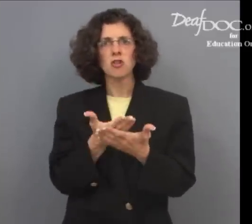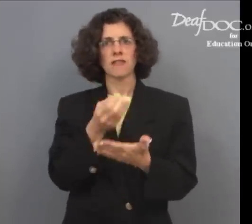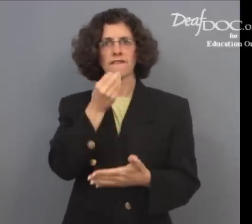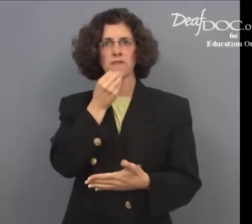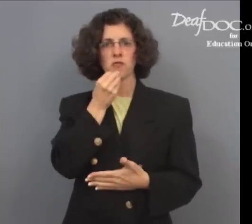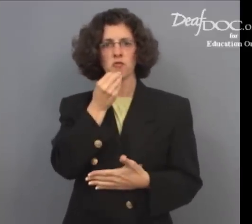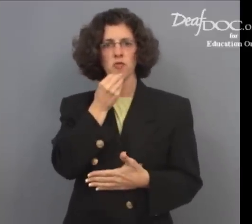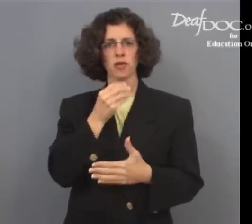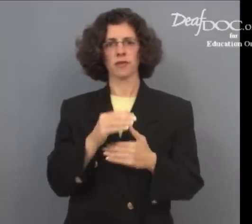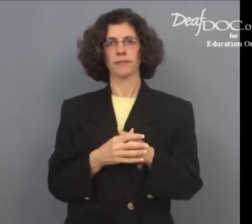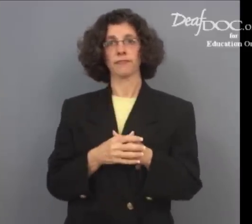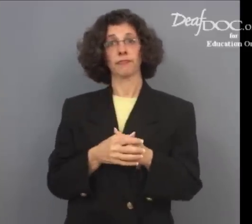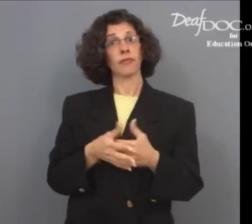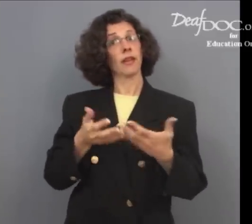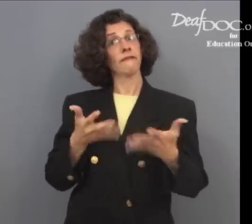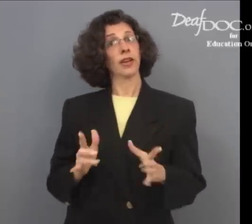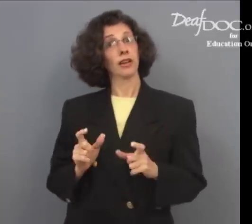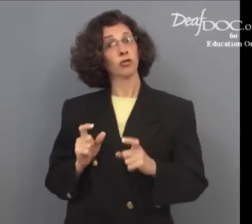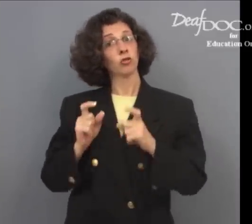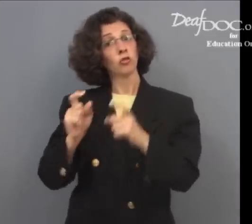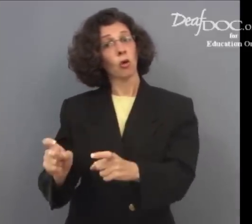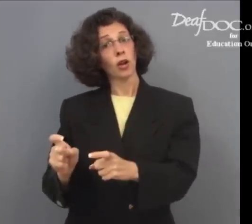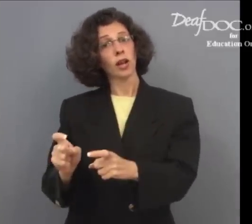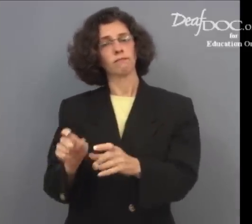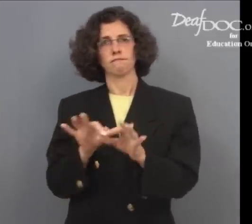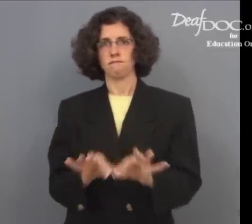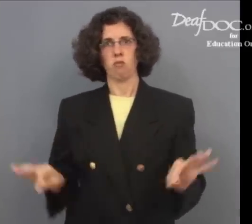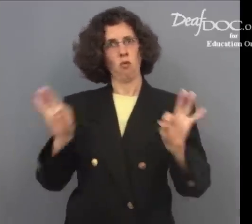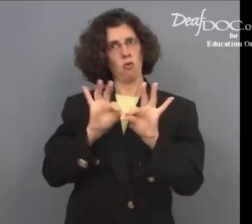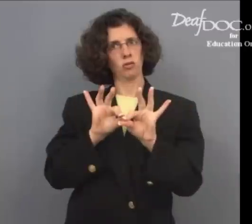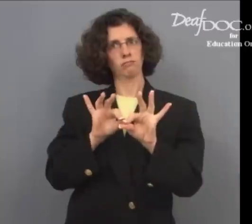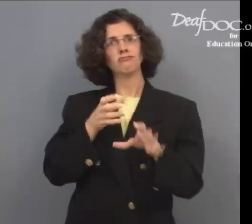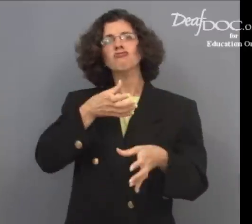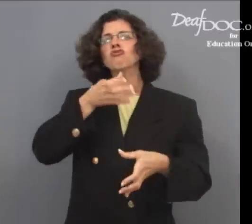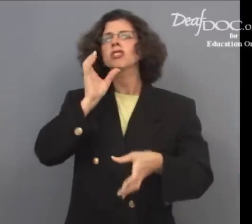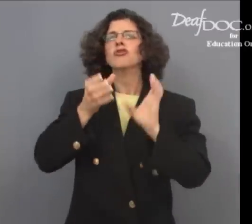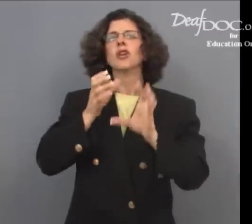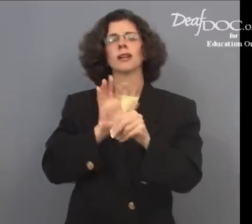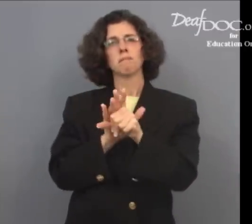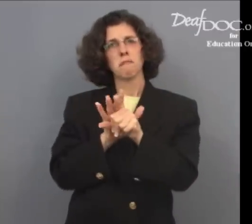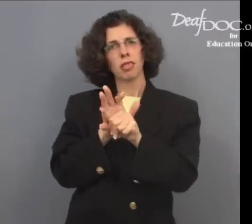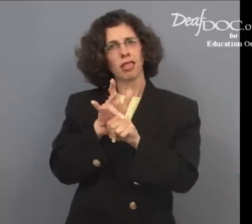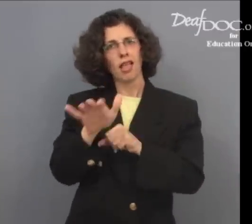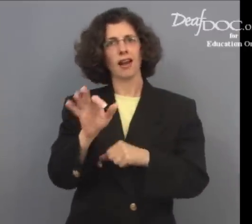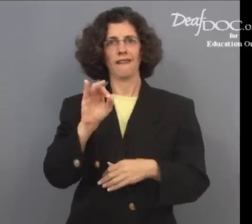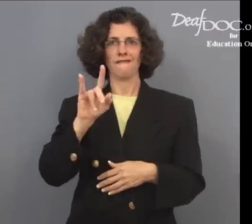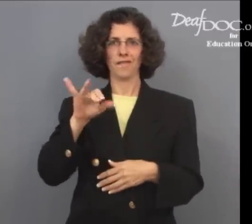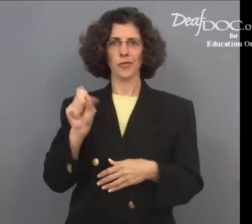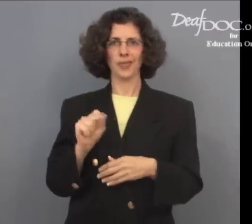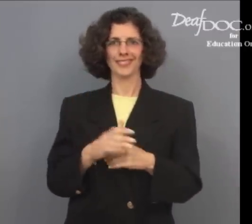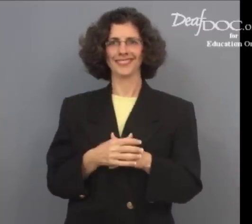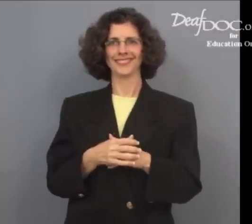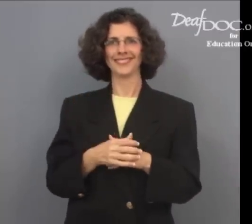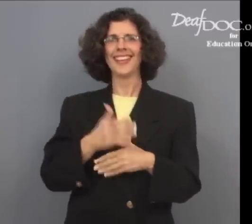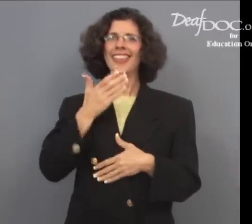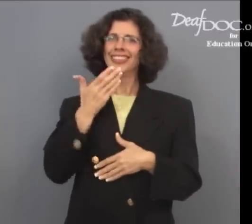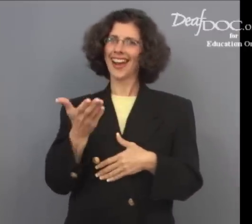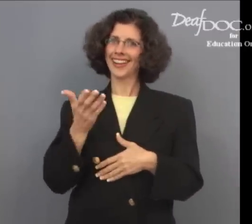you donate. Also, please drink plenty of fluids afterwards. Thank you. you.